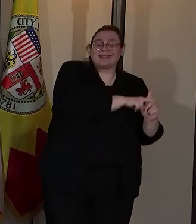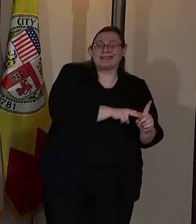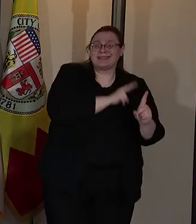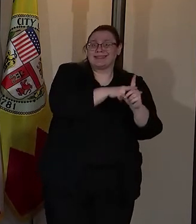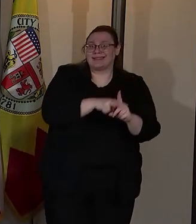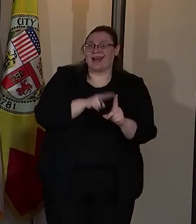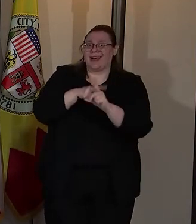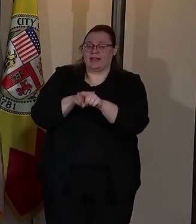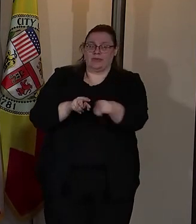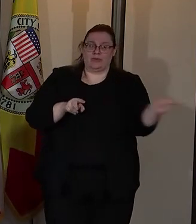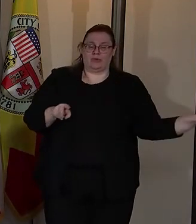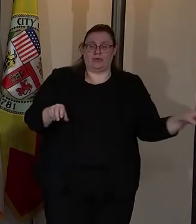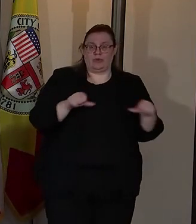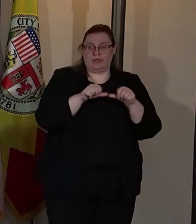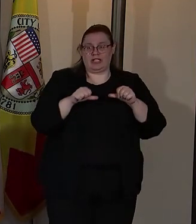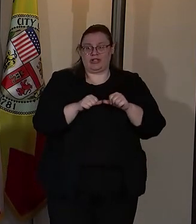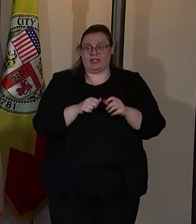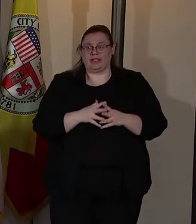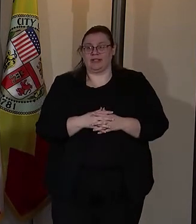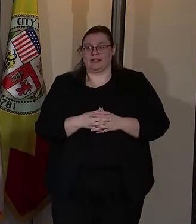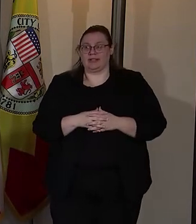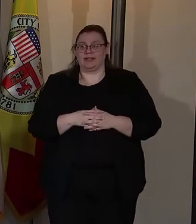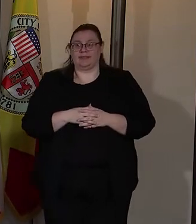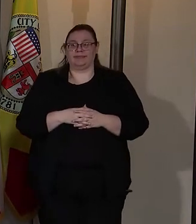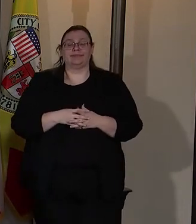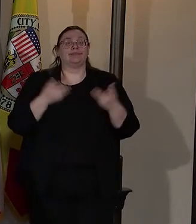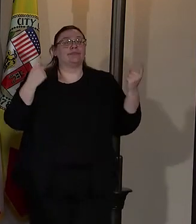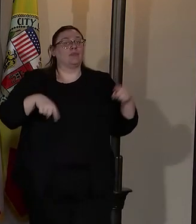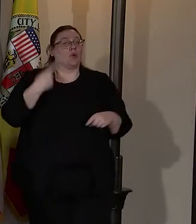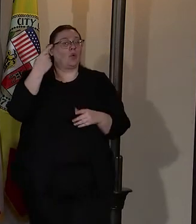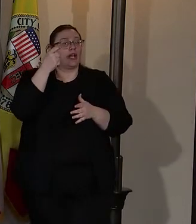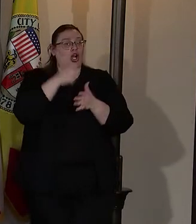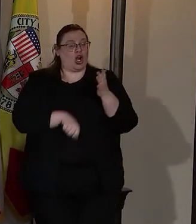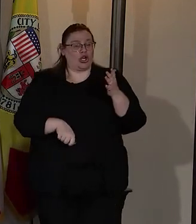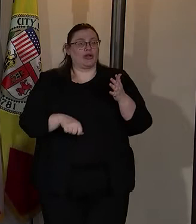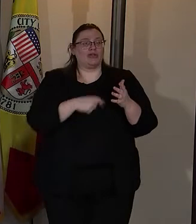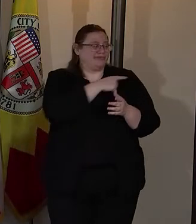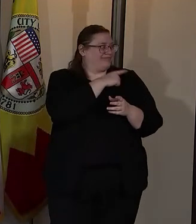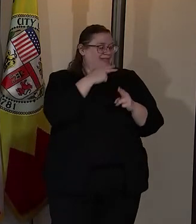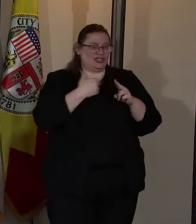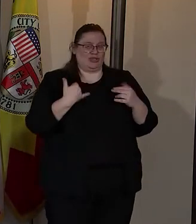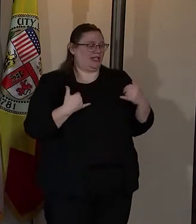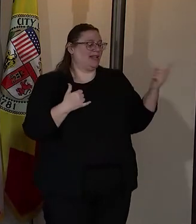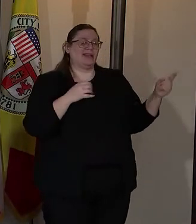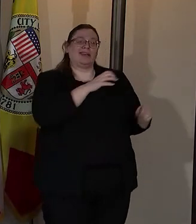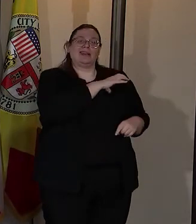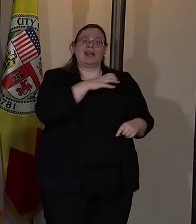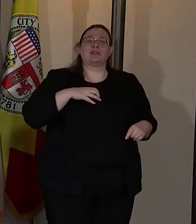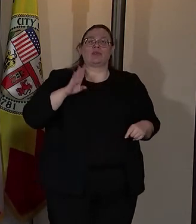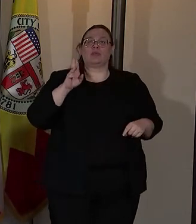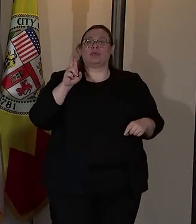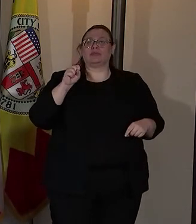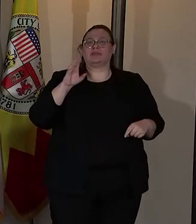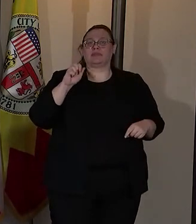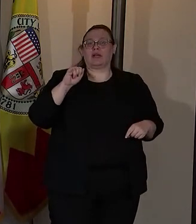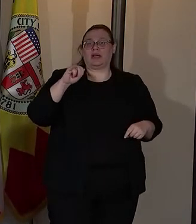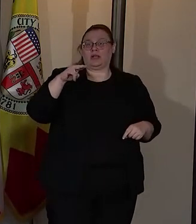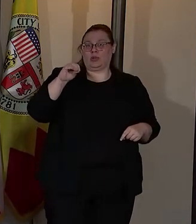areas. There was an article that was referred to today by Councilman Buscaino.